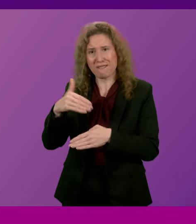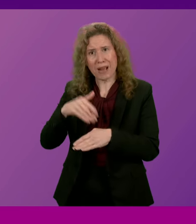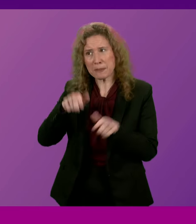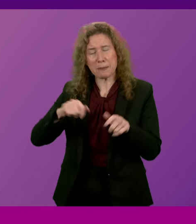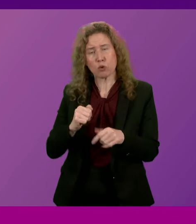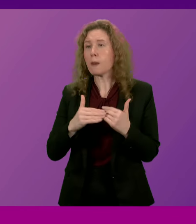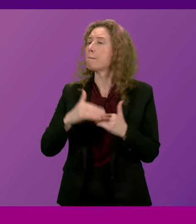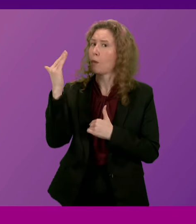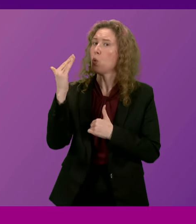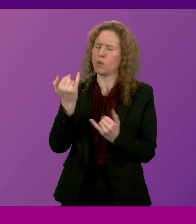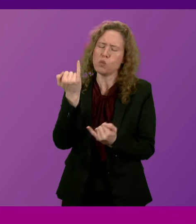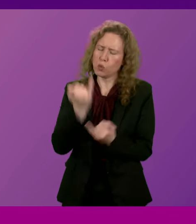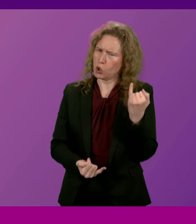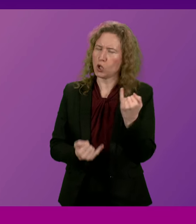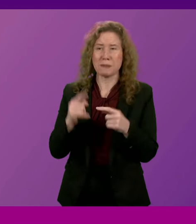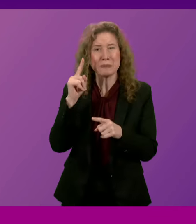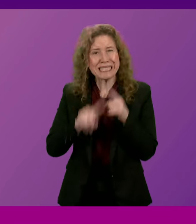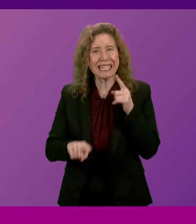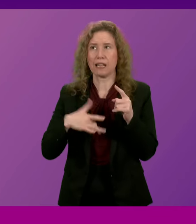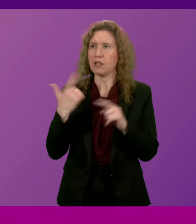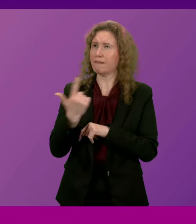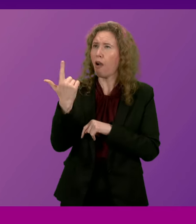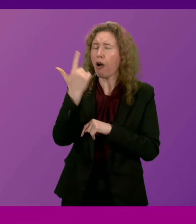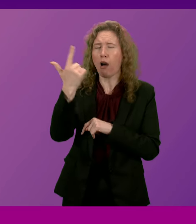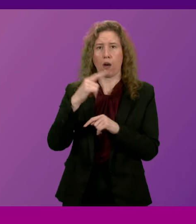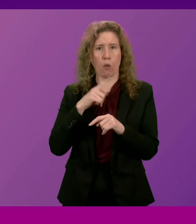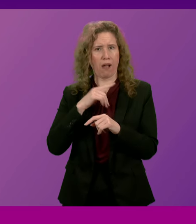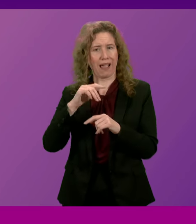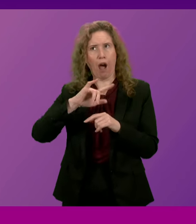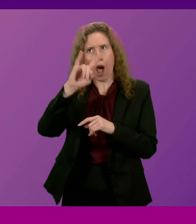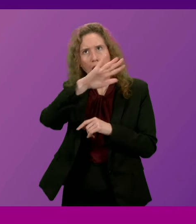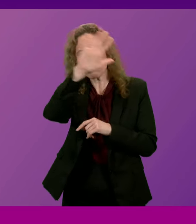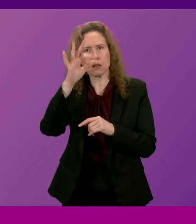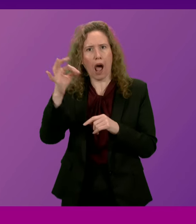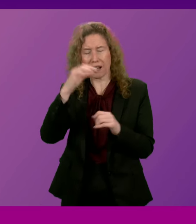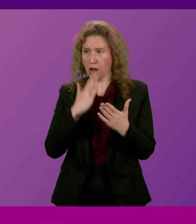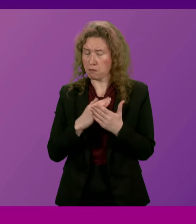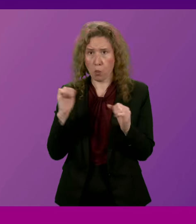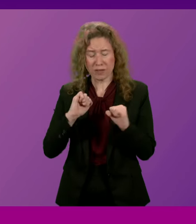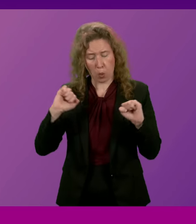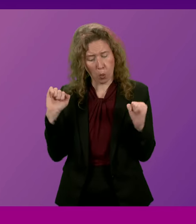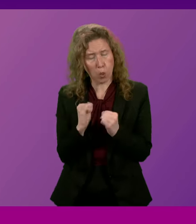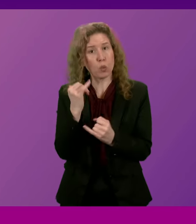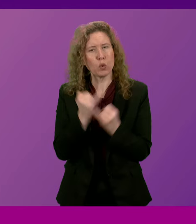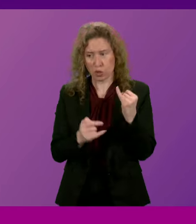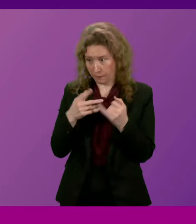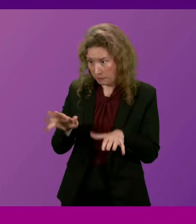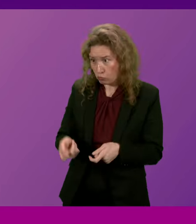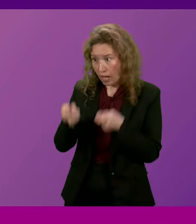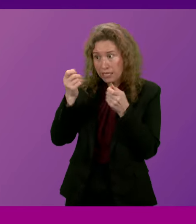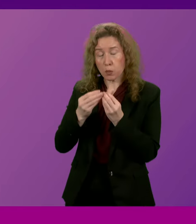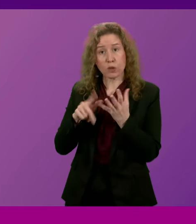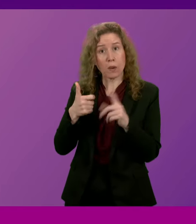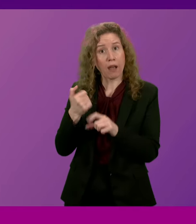in Scotland and in particular the Highlands and Islands where the winters are much colder and has he raised this with the UK Government? First